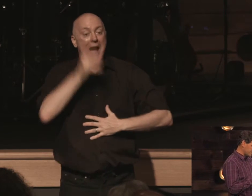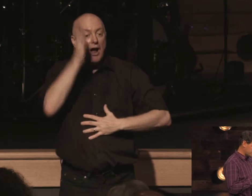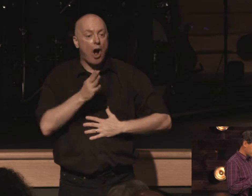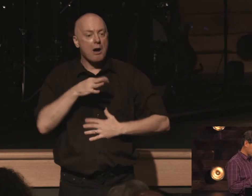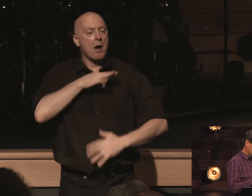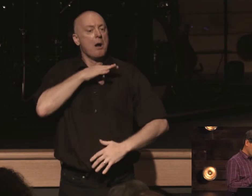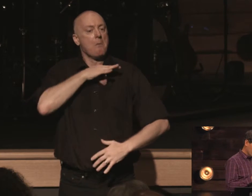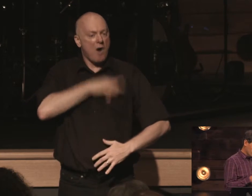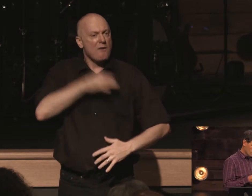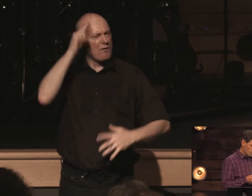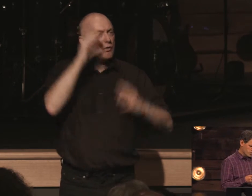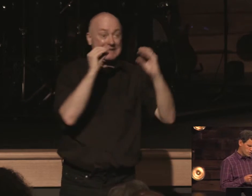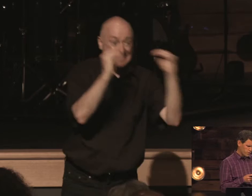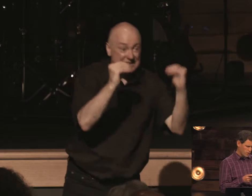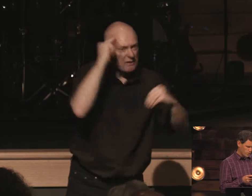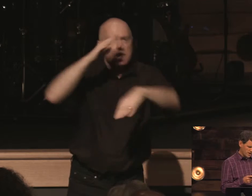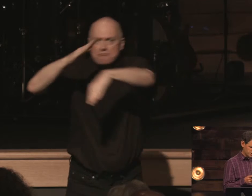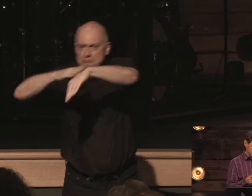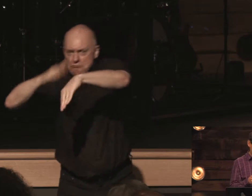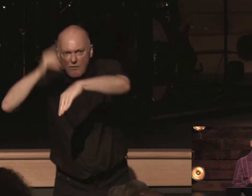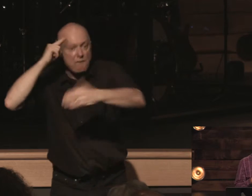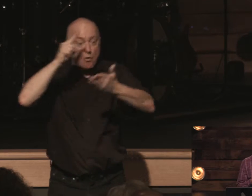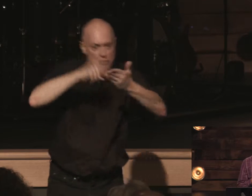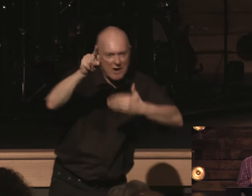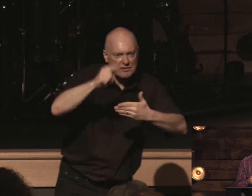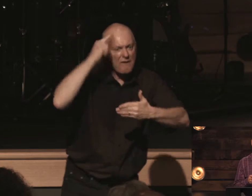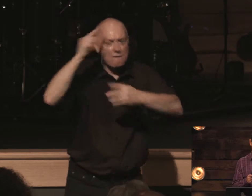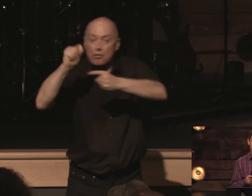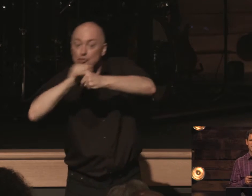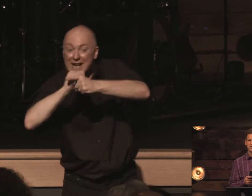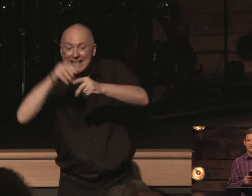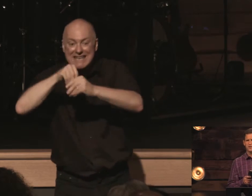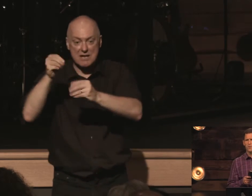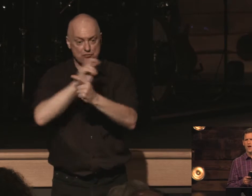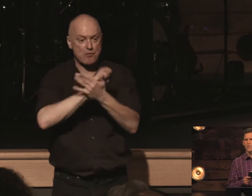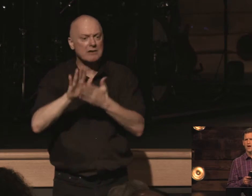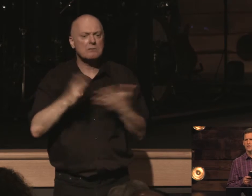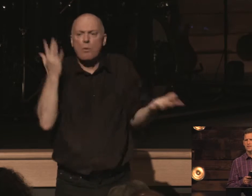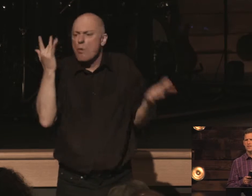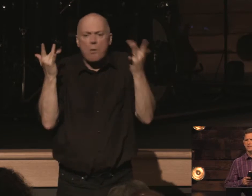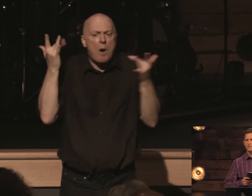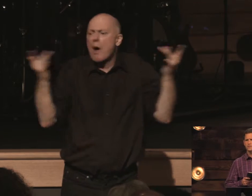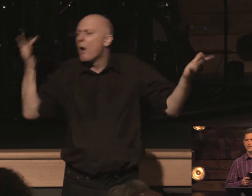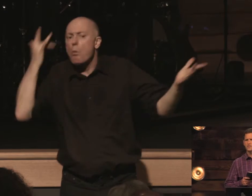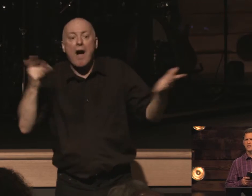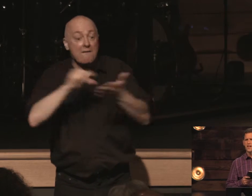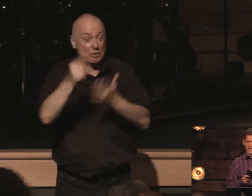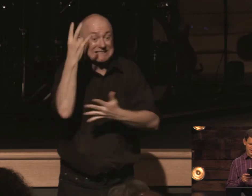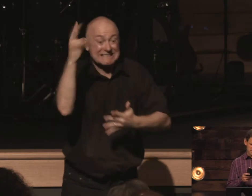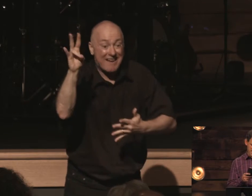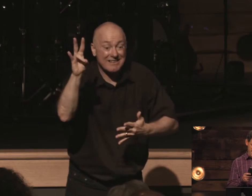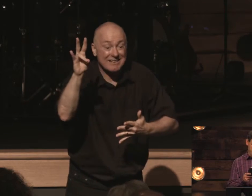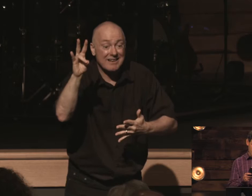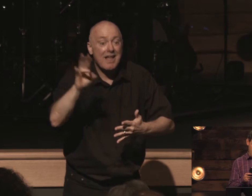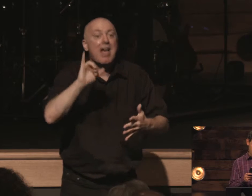teaching for reproof for correction and for training and righteousness why why listen to this verse 17 that the man of god